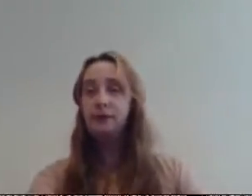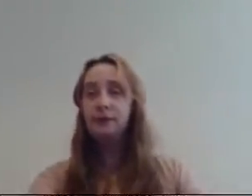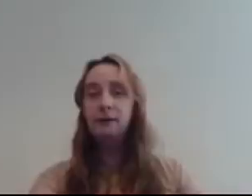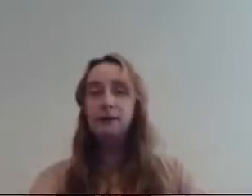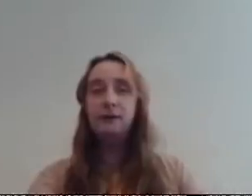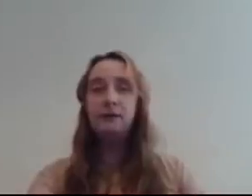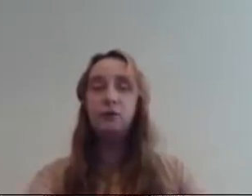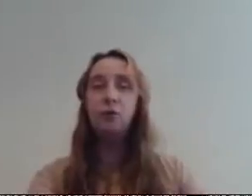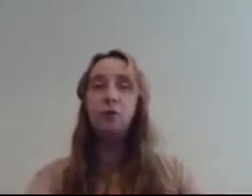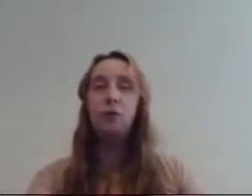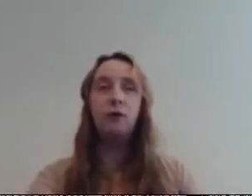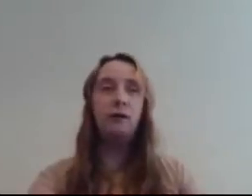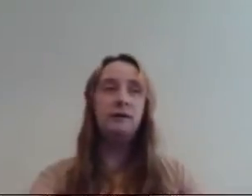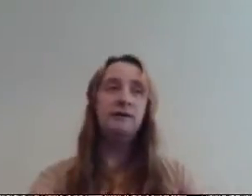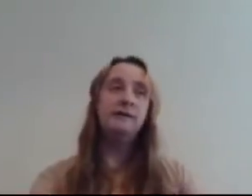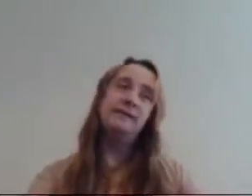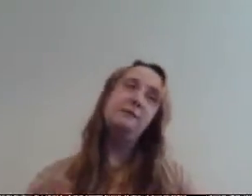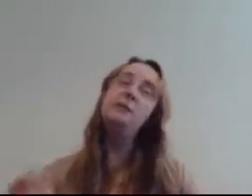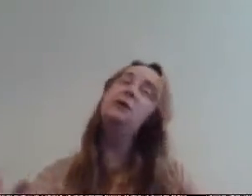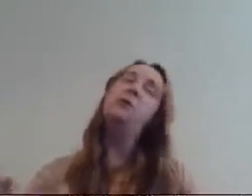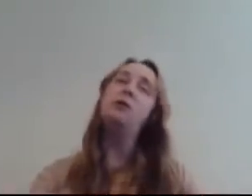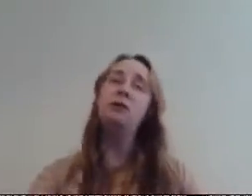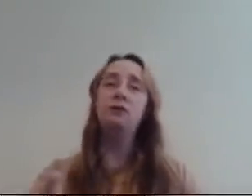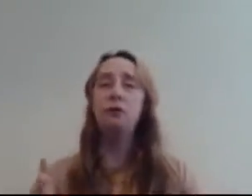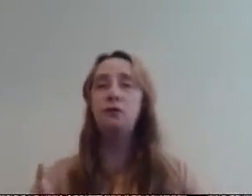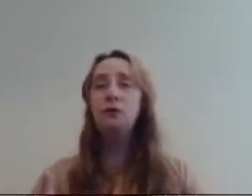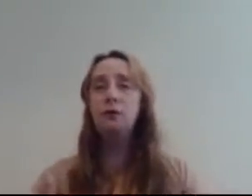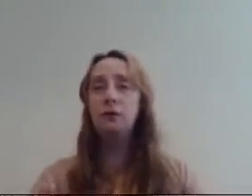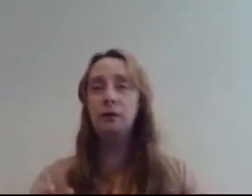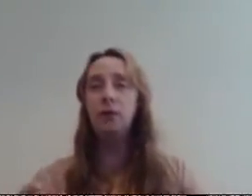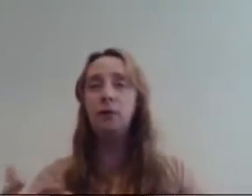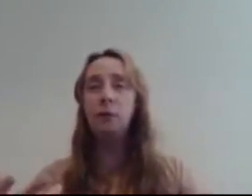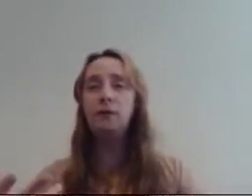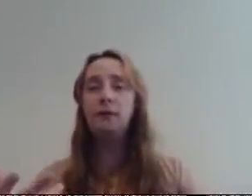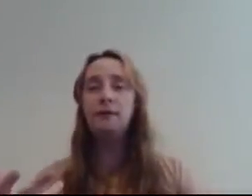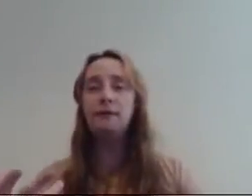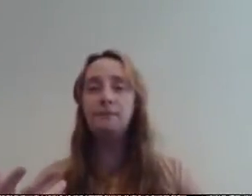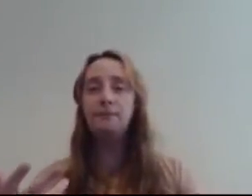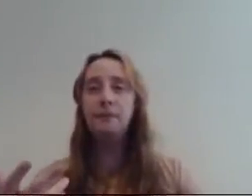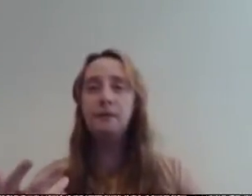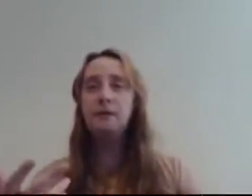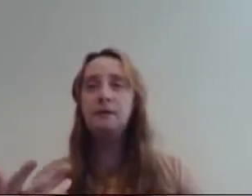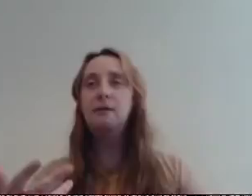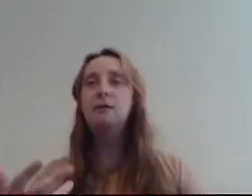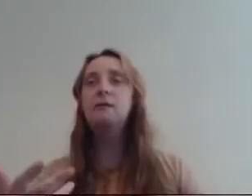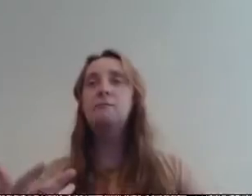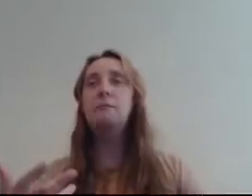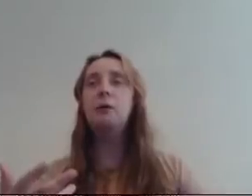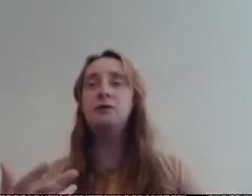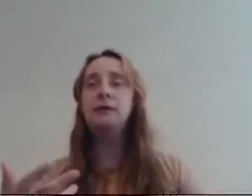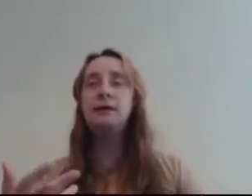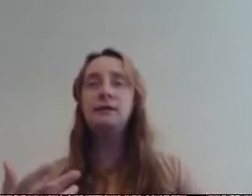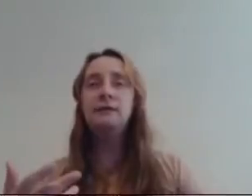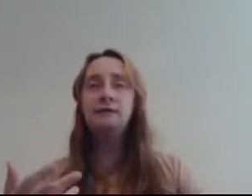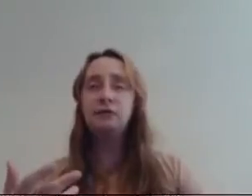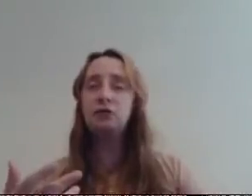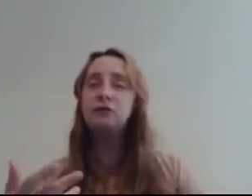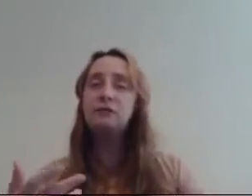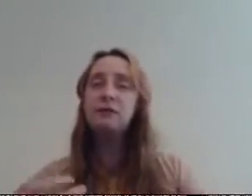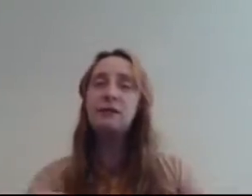oof he's got he's ain wee quirk now like all for one kind of thing but he's learned to adjust to